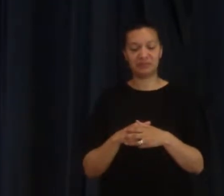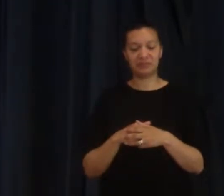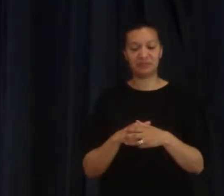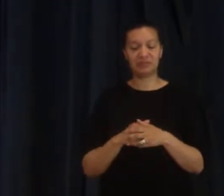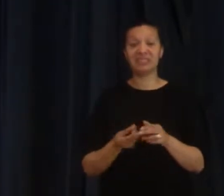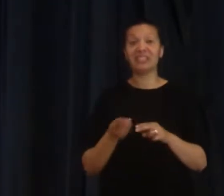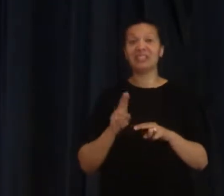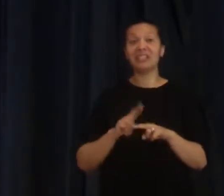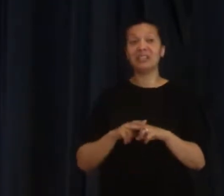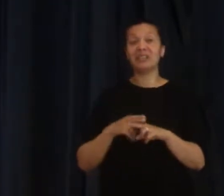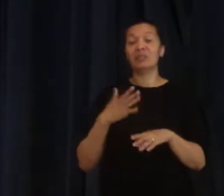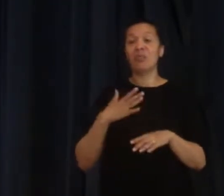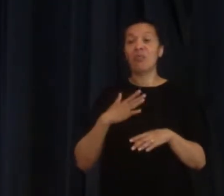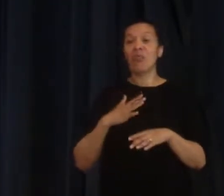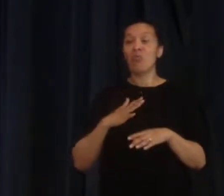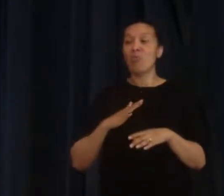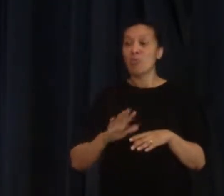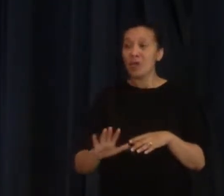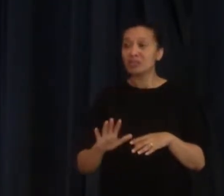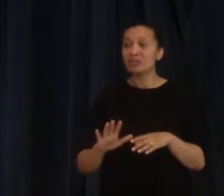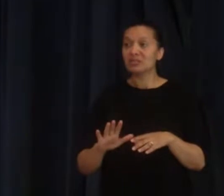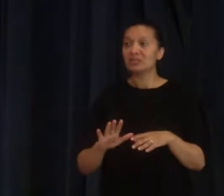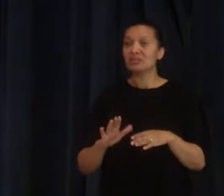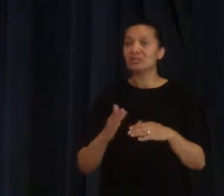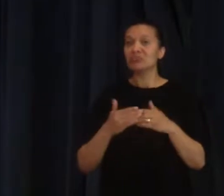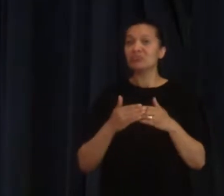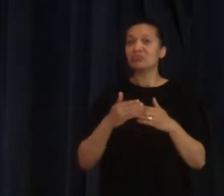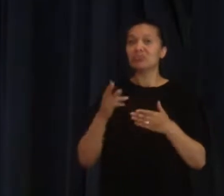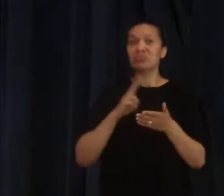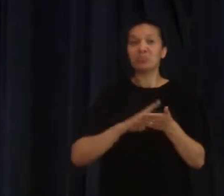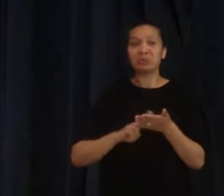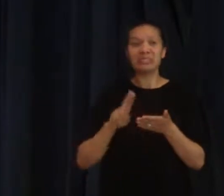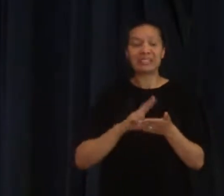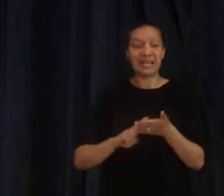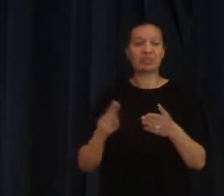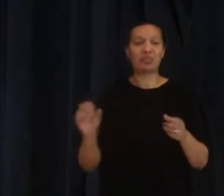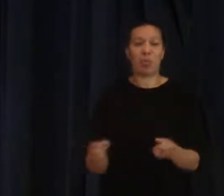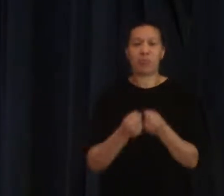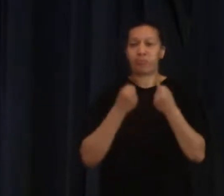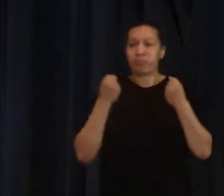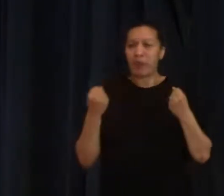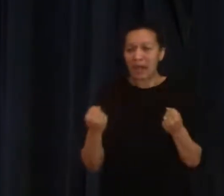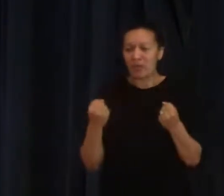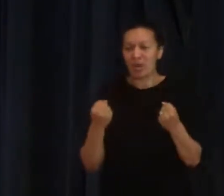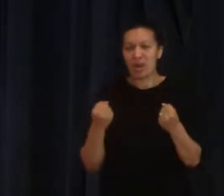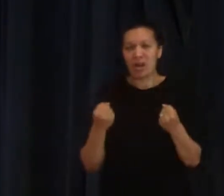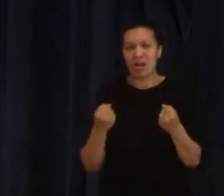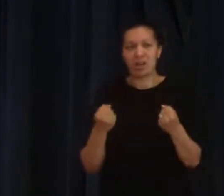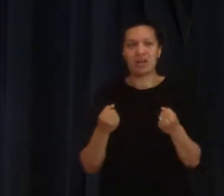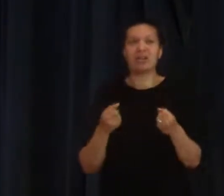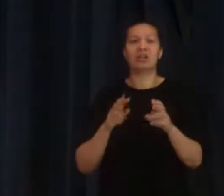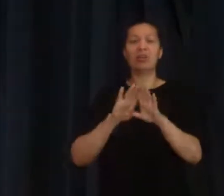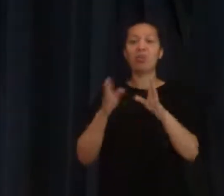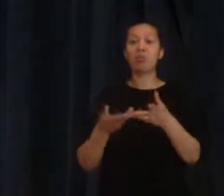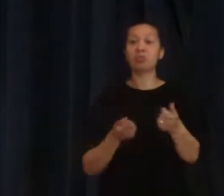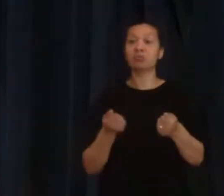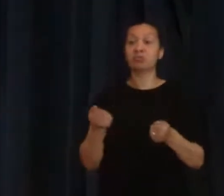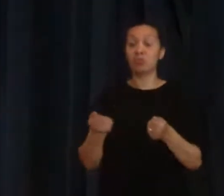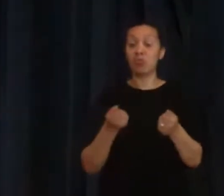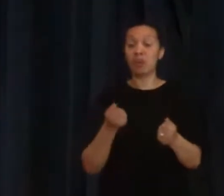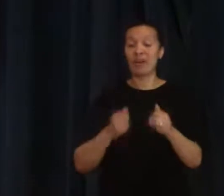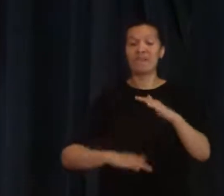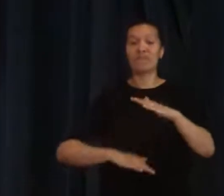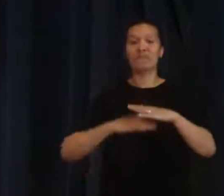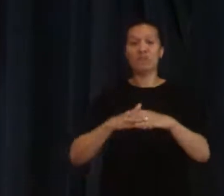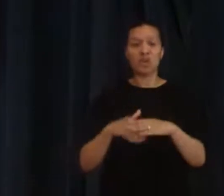we want to have supernatural power to work in the world a